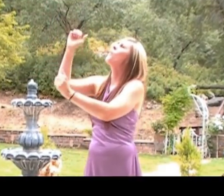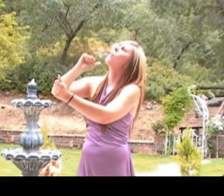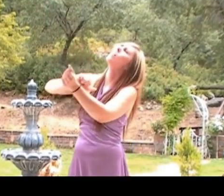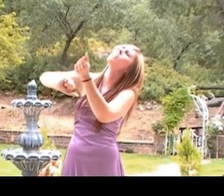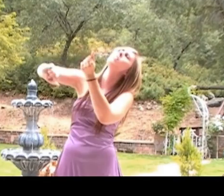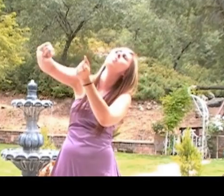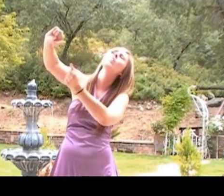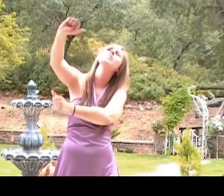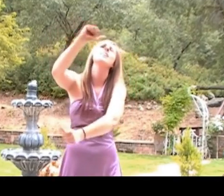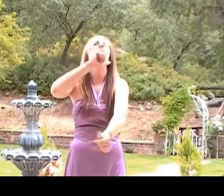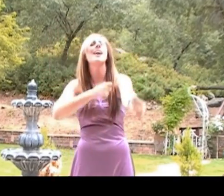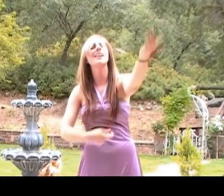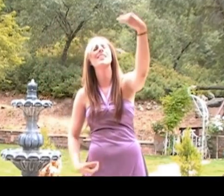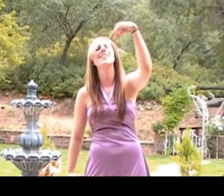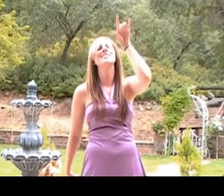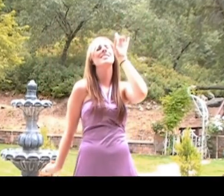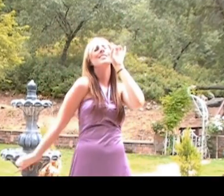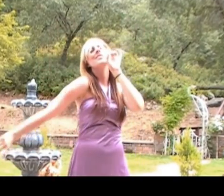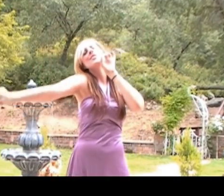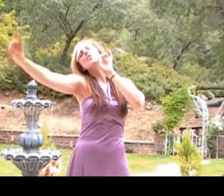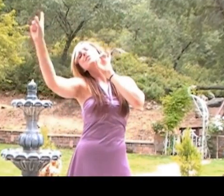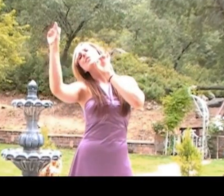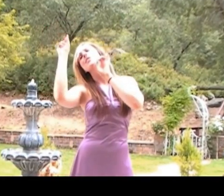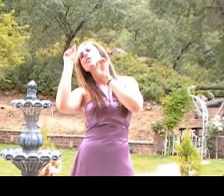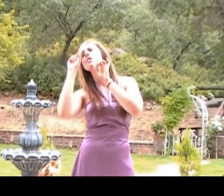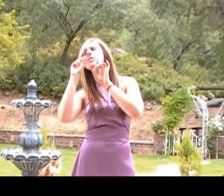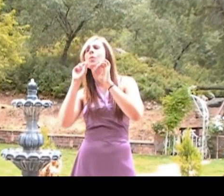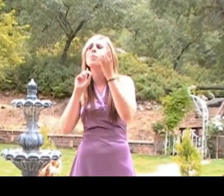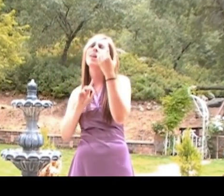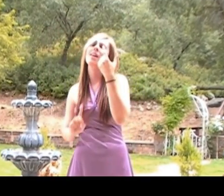Washes our tears all away